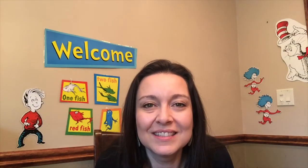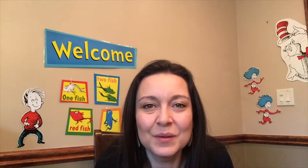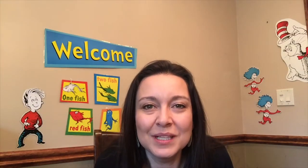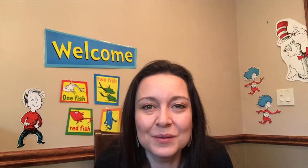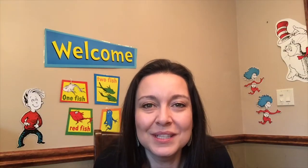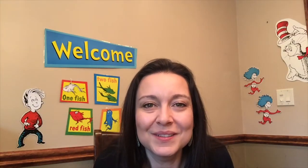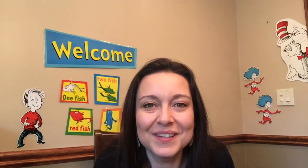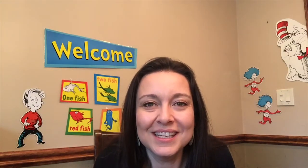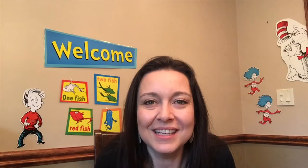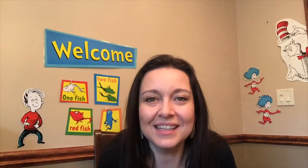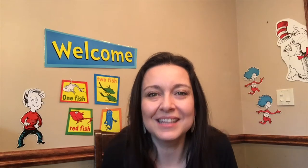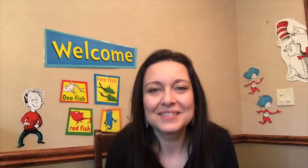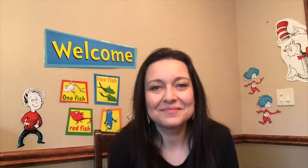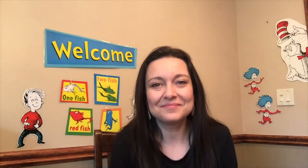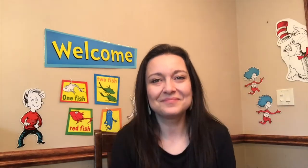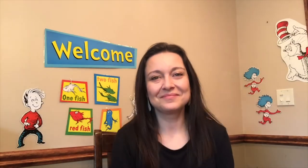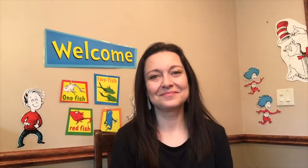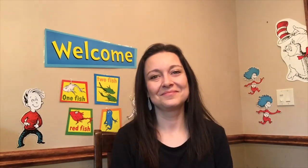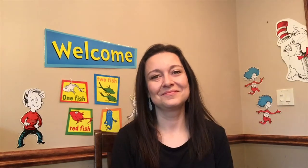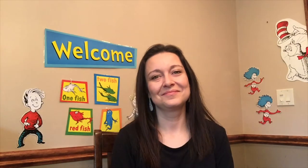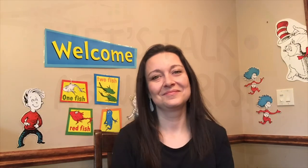squeak squeak squeak